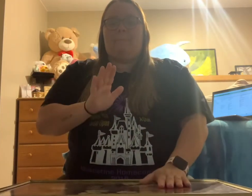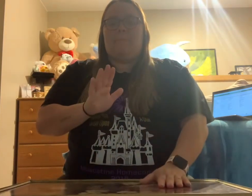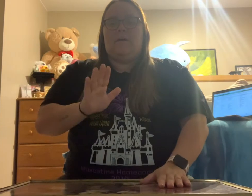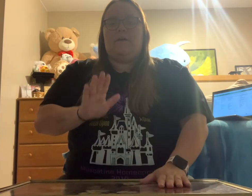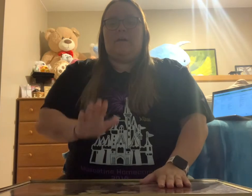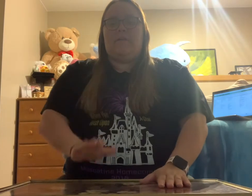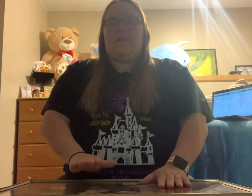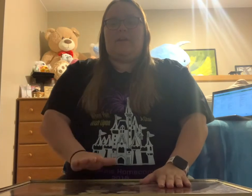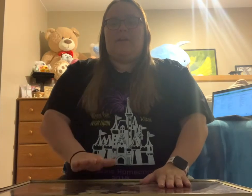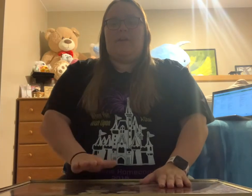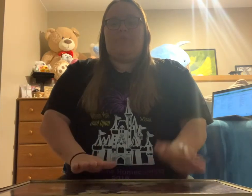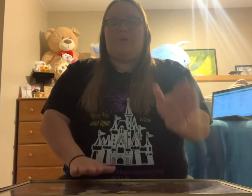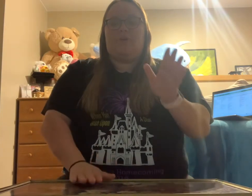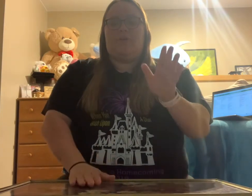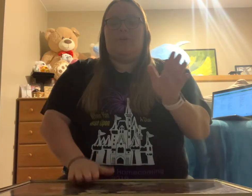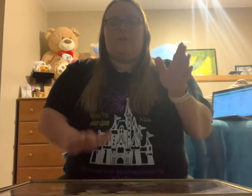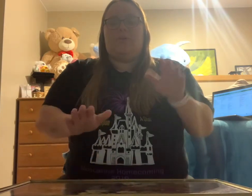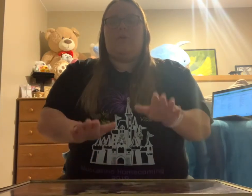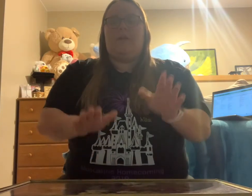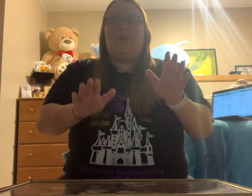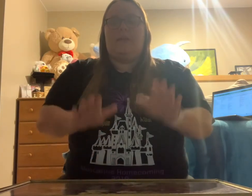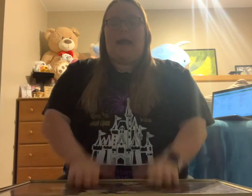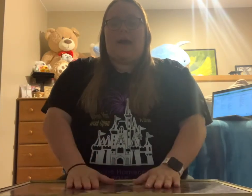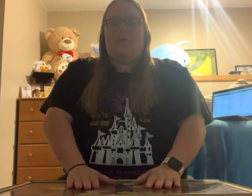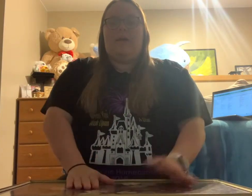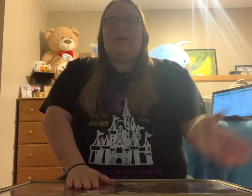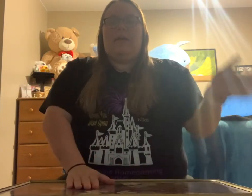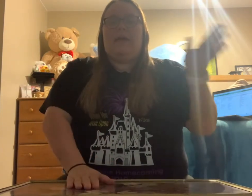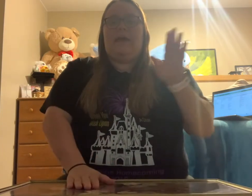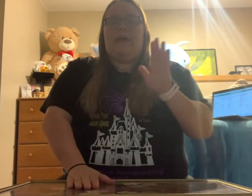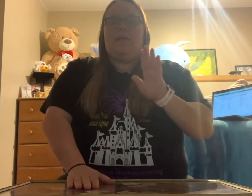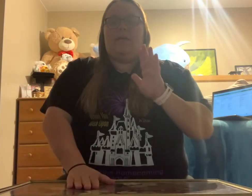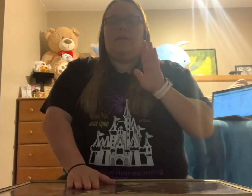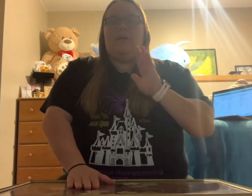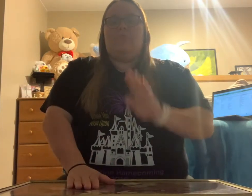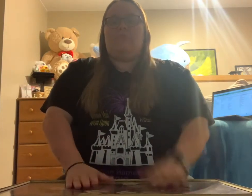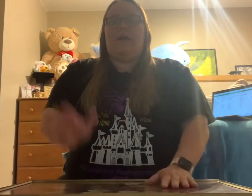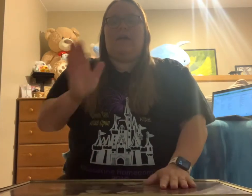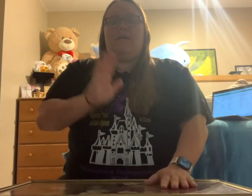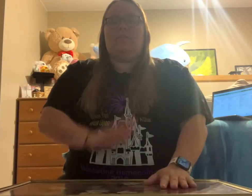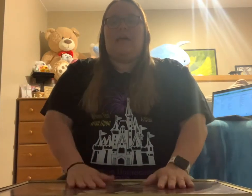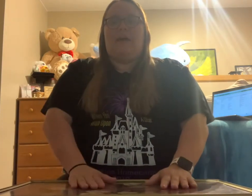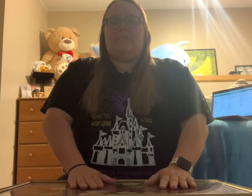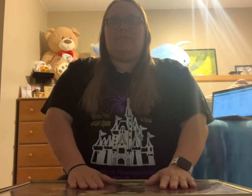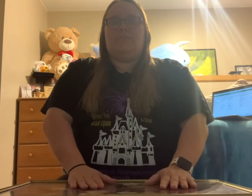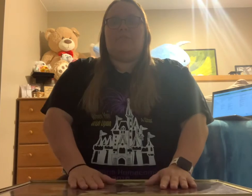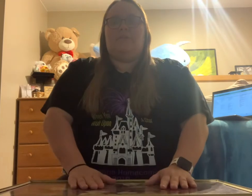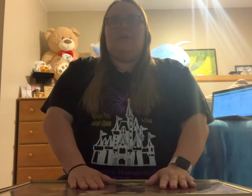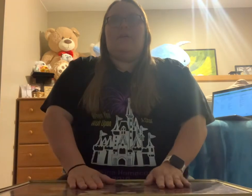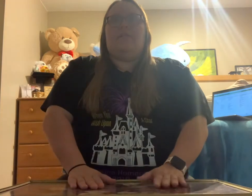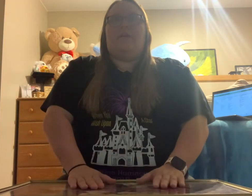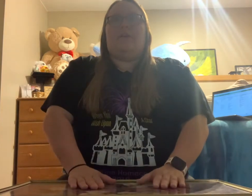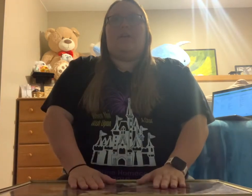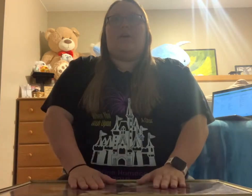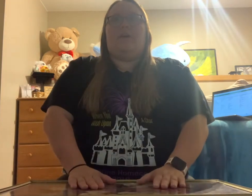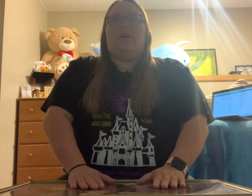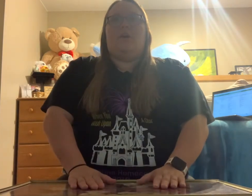And then you're gonna hit with your, so now, hit right, left, and then you're gonna go,